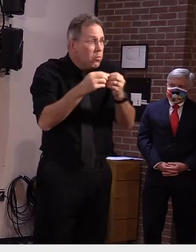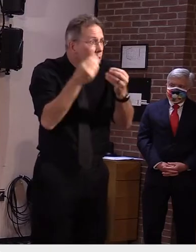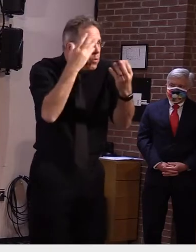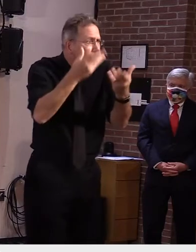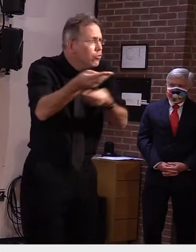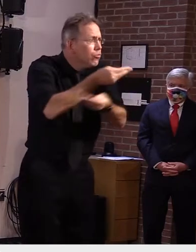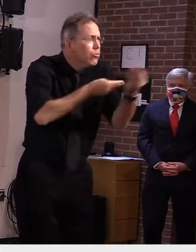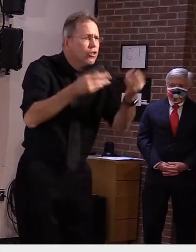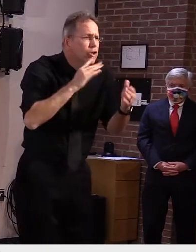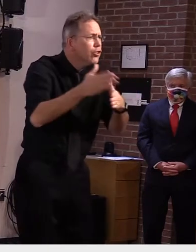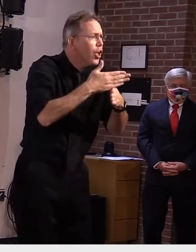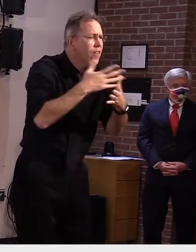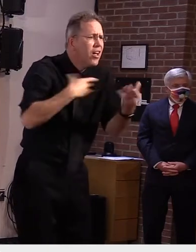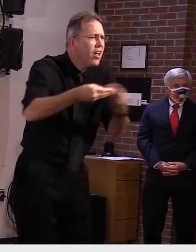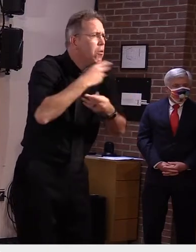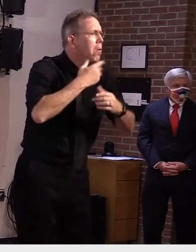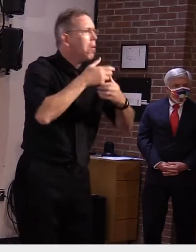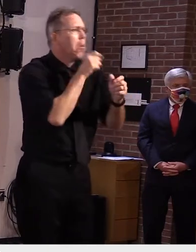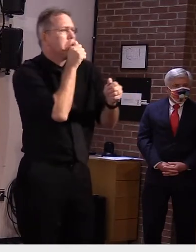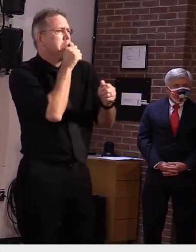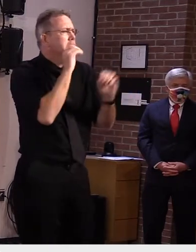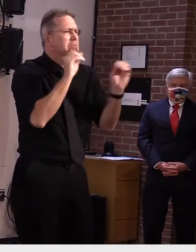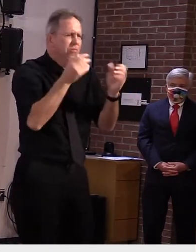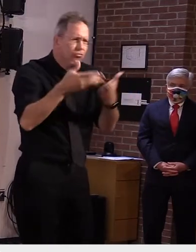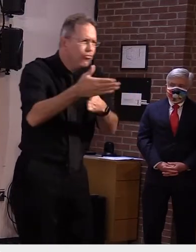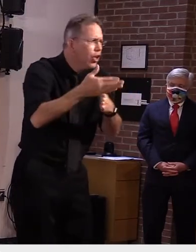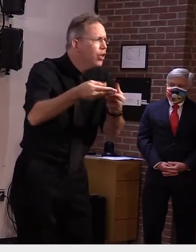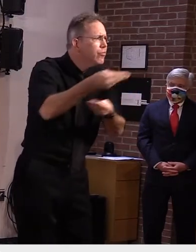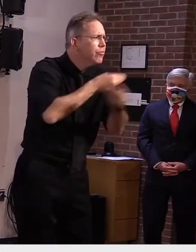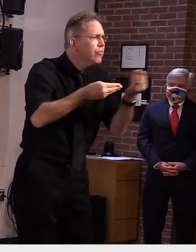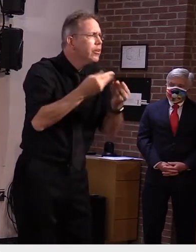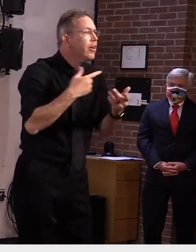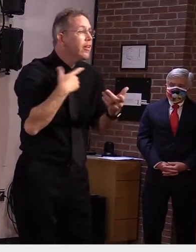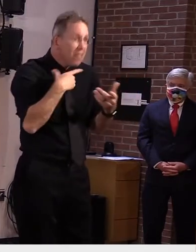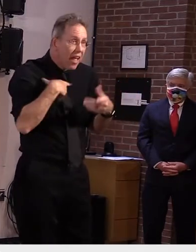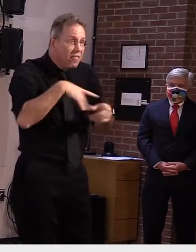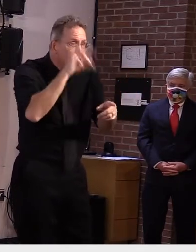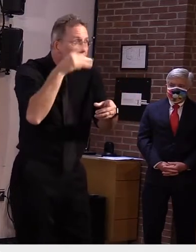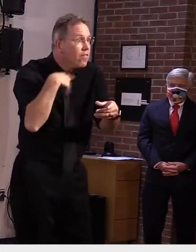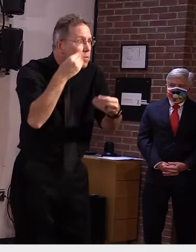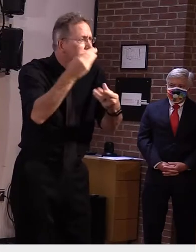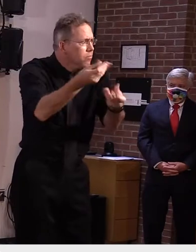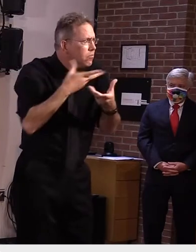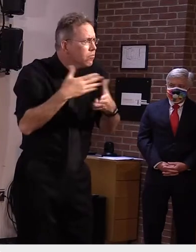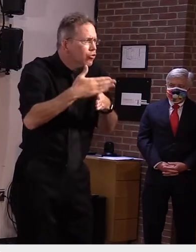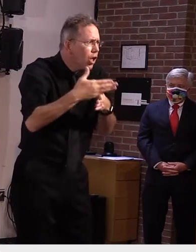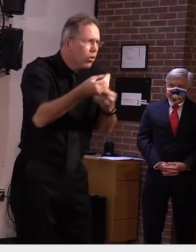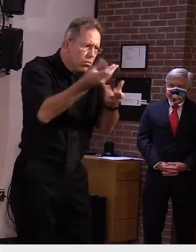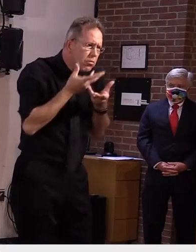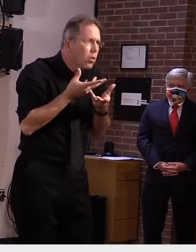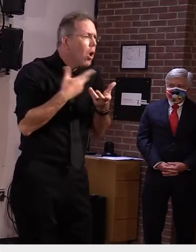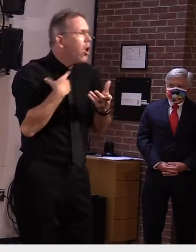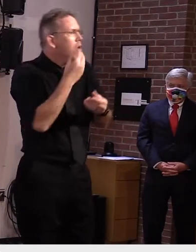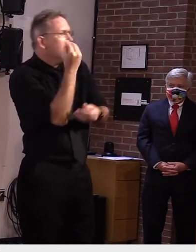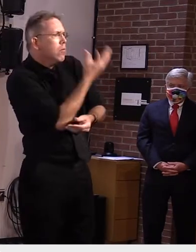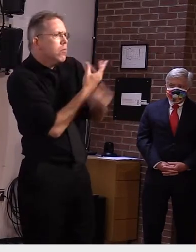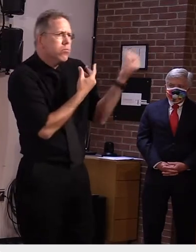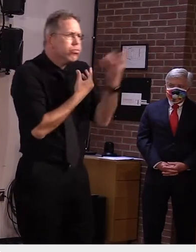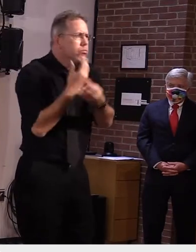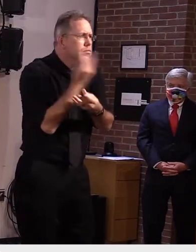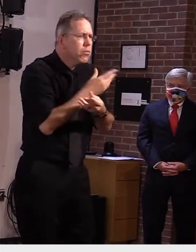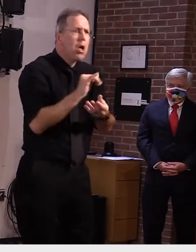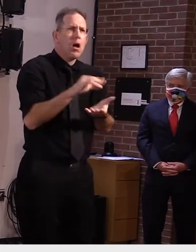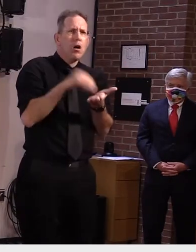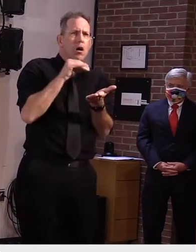a negative test isn't that helpful so again people can make their own decisions it's not necessarily a bad thing